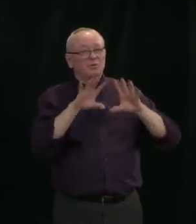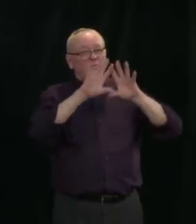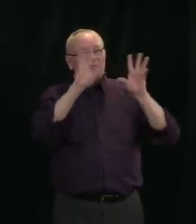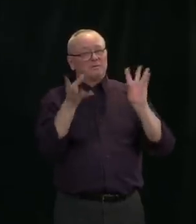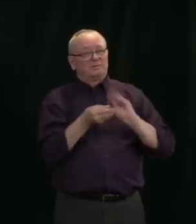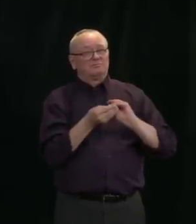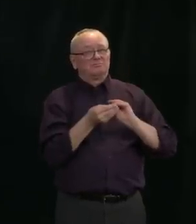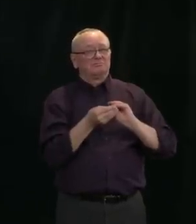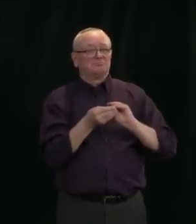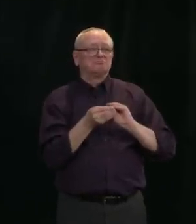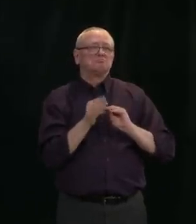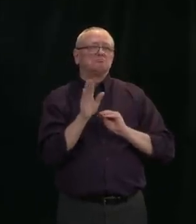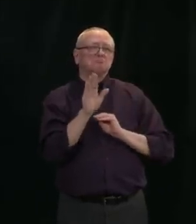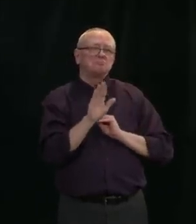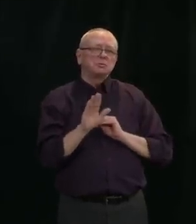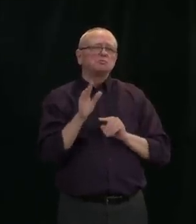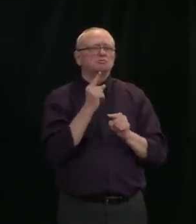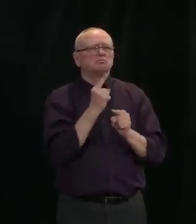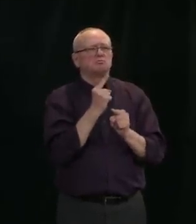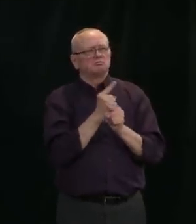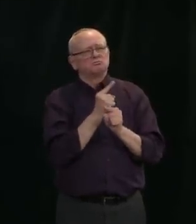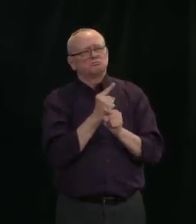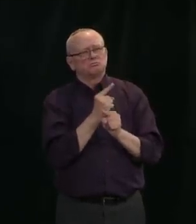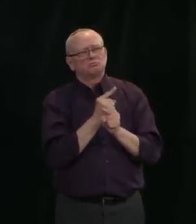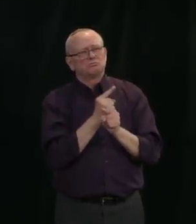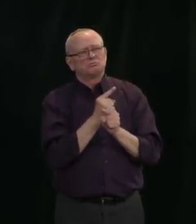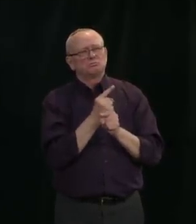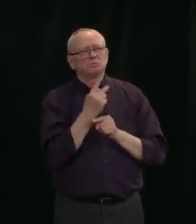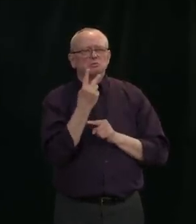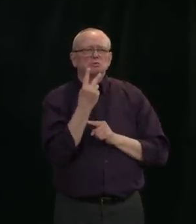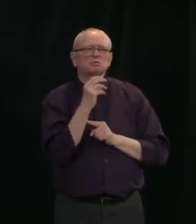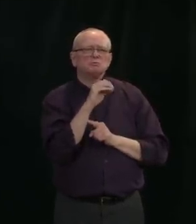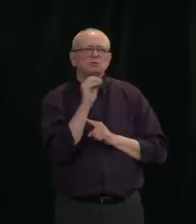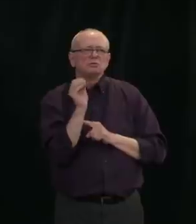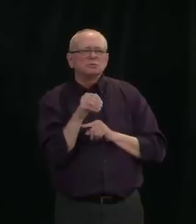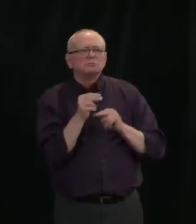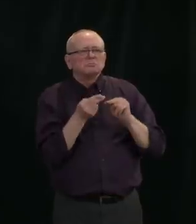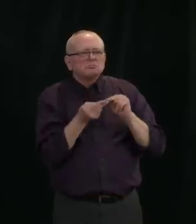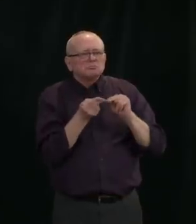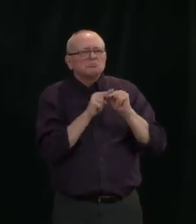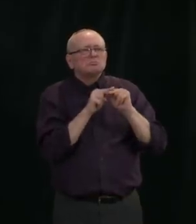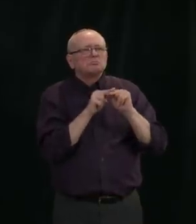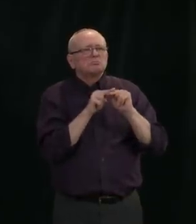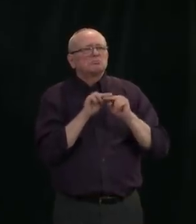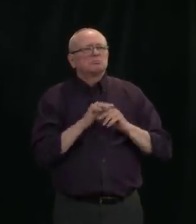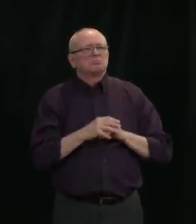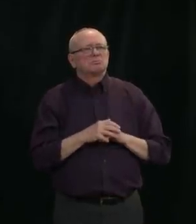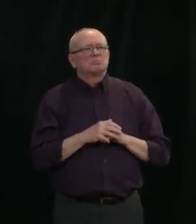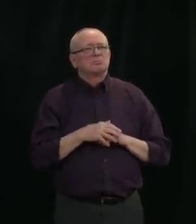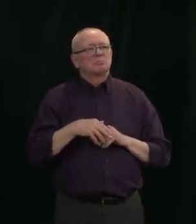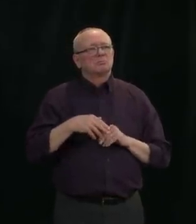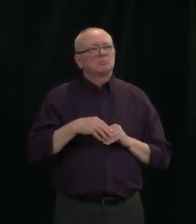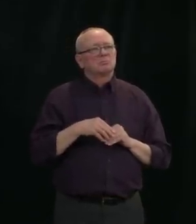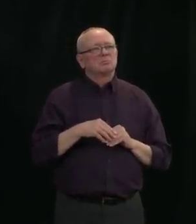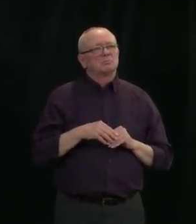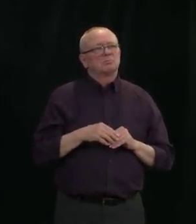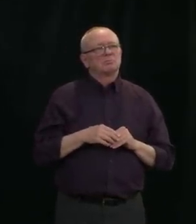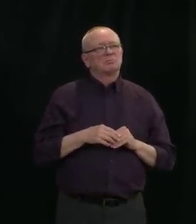approximately 2%. That hasn't changed significantly. We are seeing higher percentage of positivity